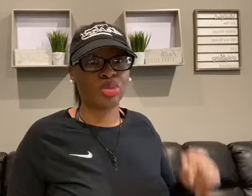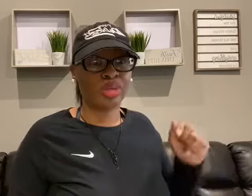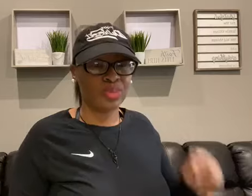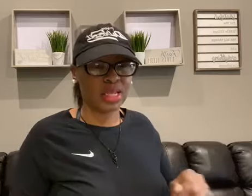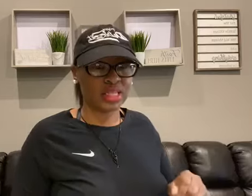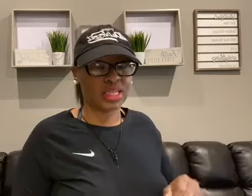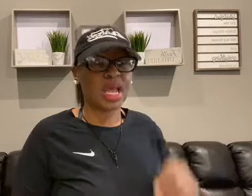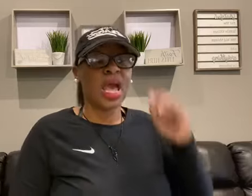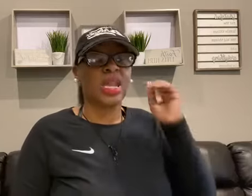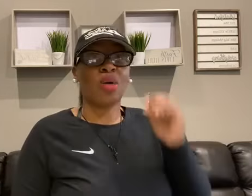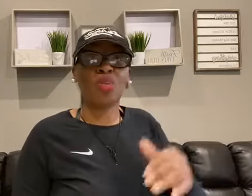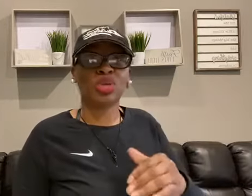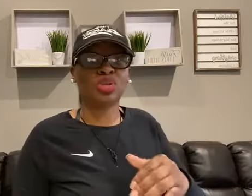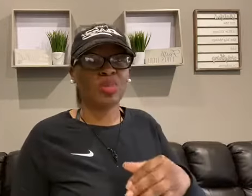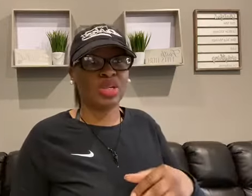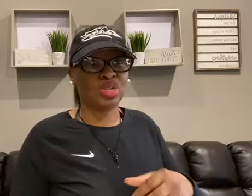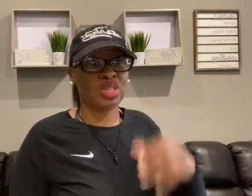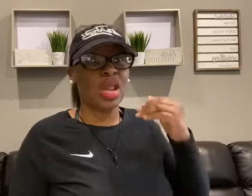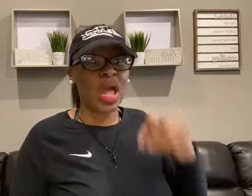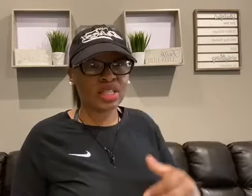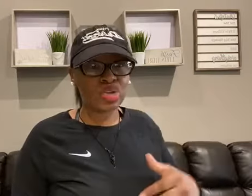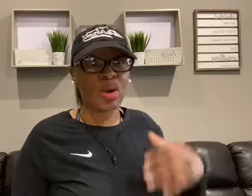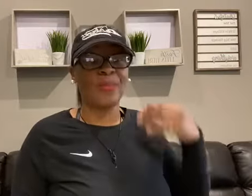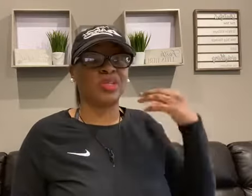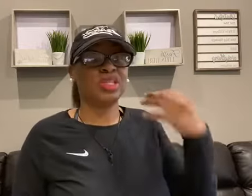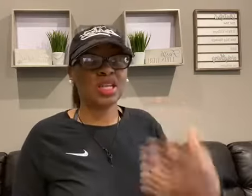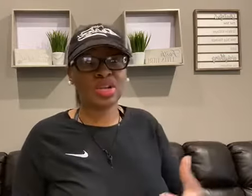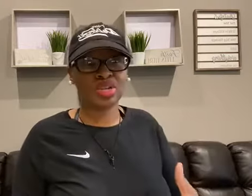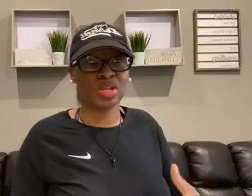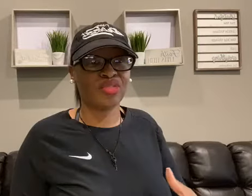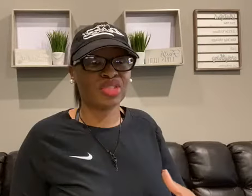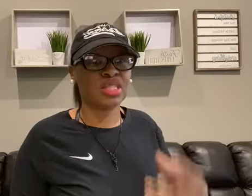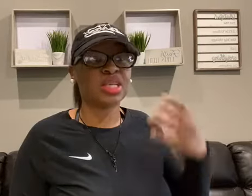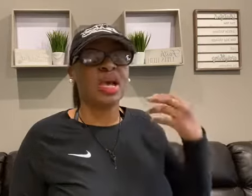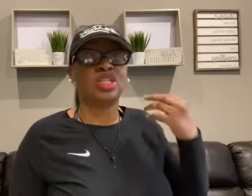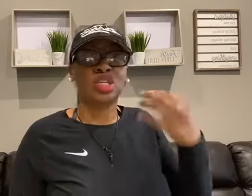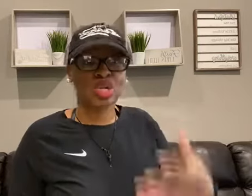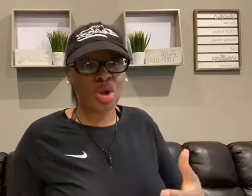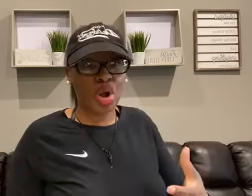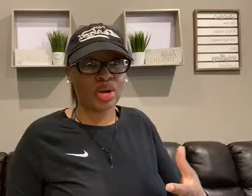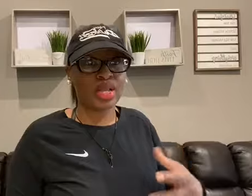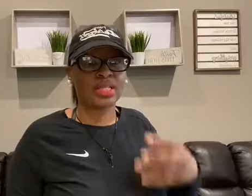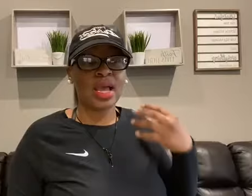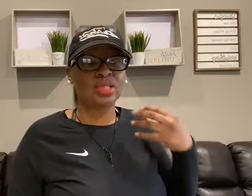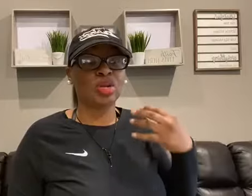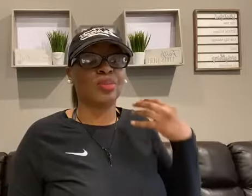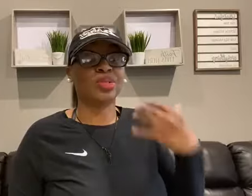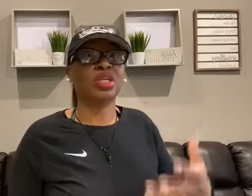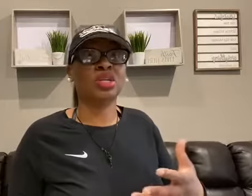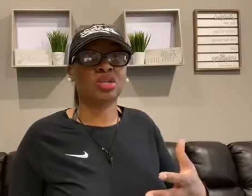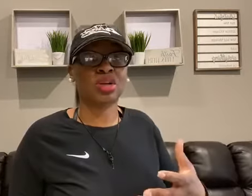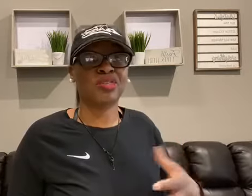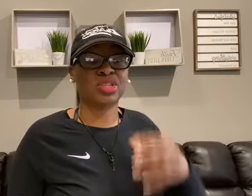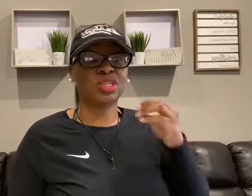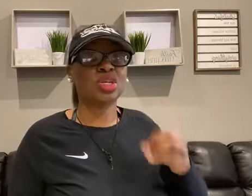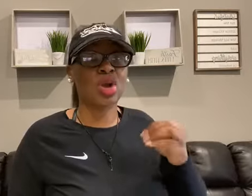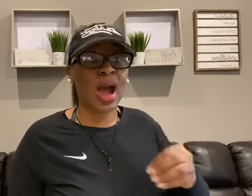coaching business. And I want you to make sure that as you are presenting your services to your audience, as you're presenting your services to your